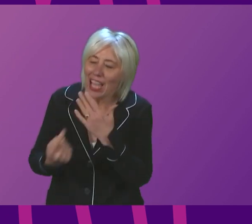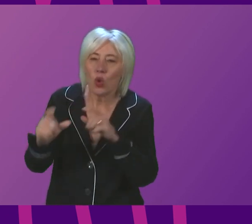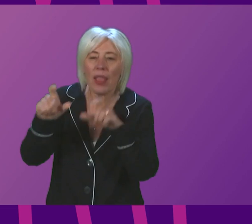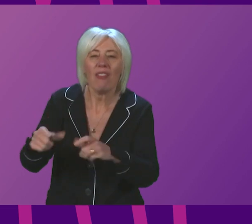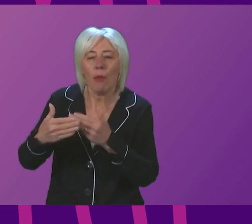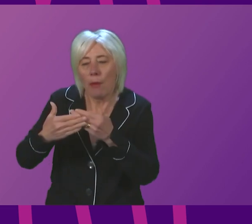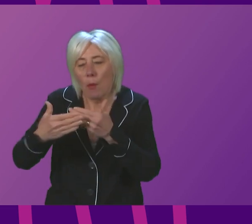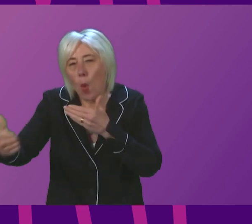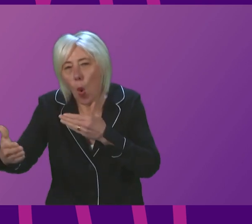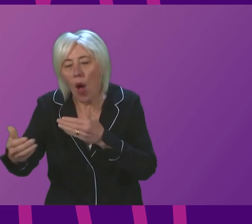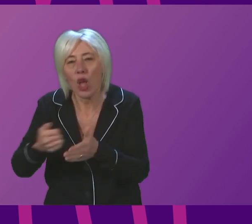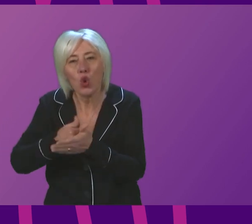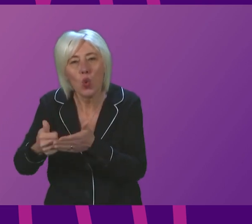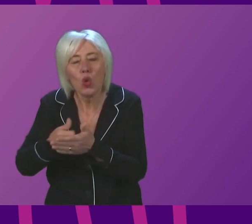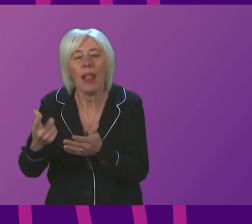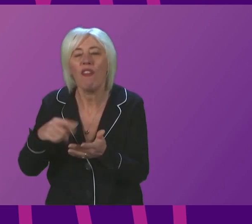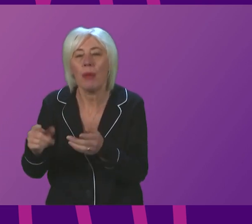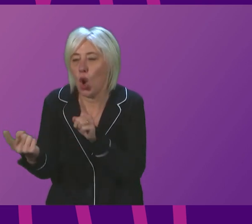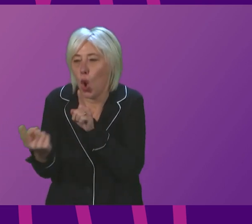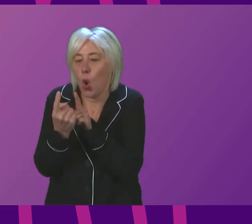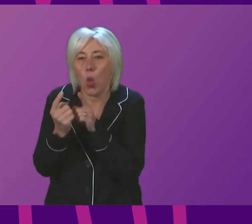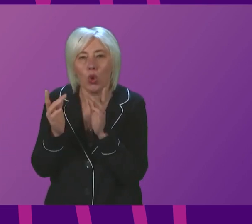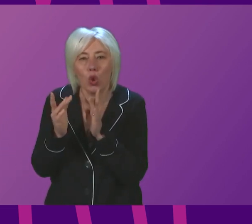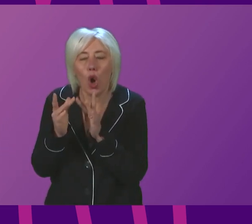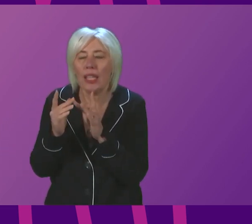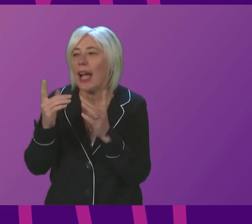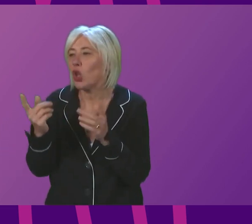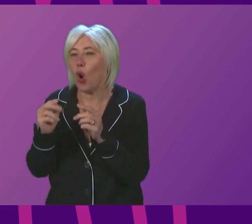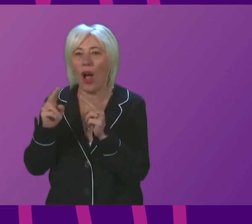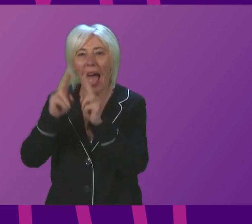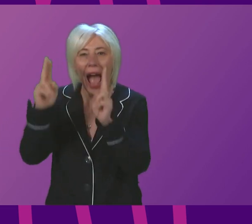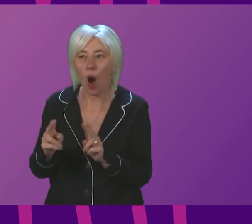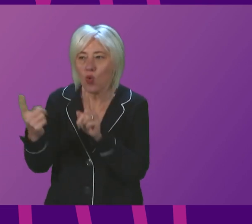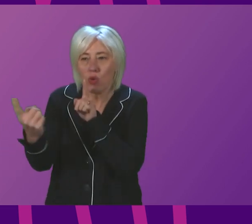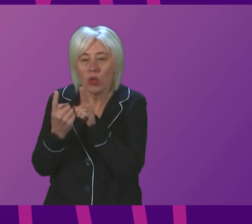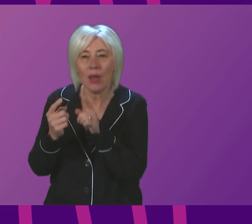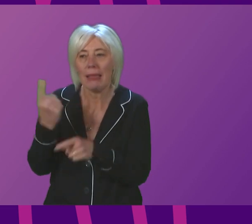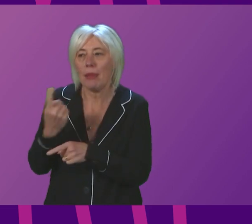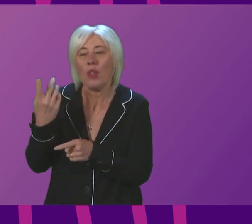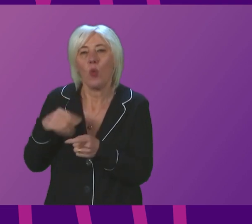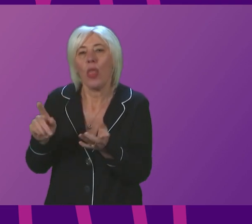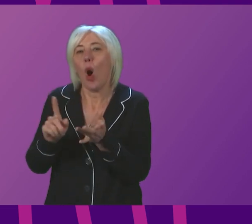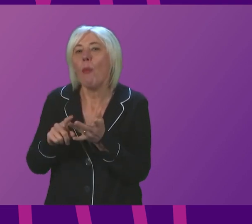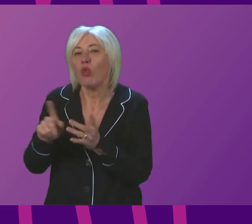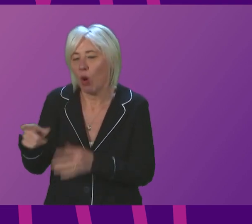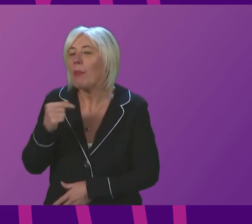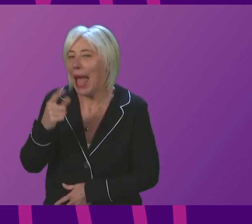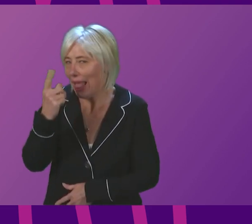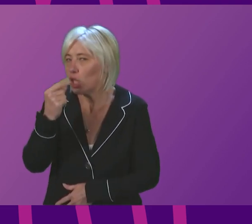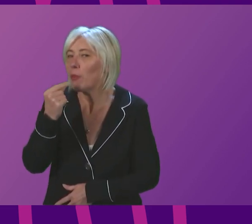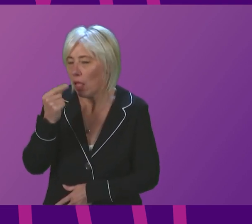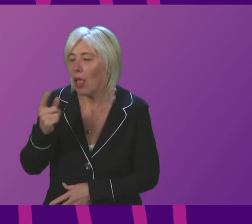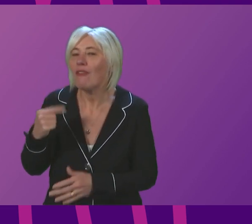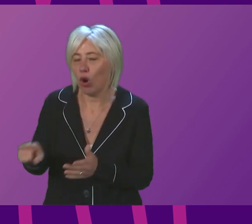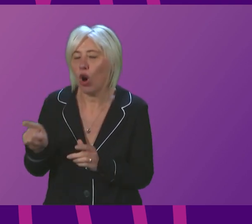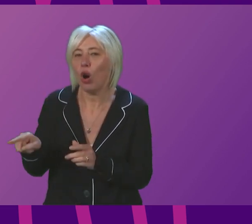period if they are a close contact or a household contact of a close contact of an Omicron case is eligible for